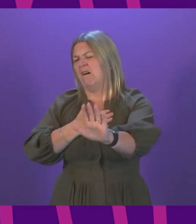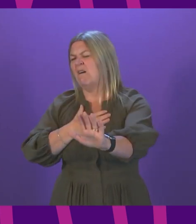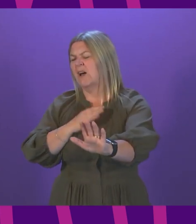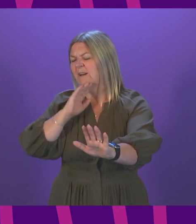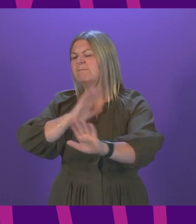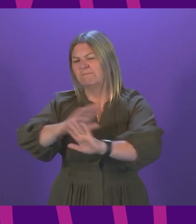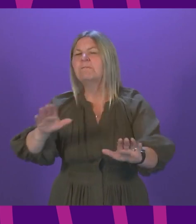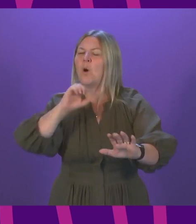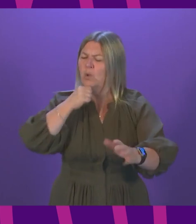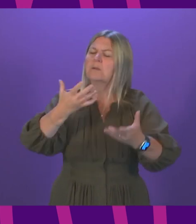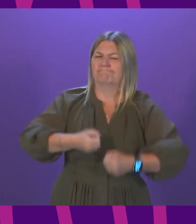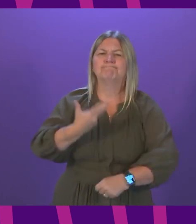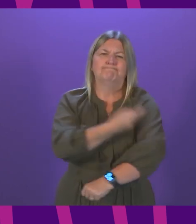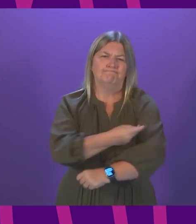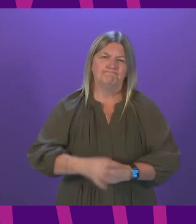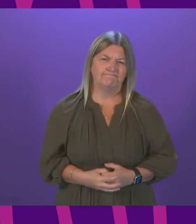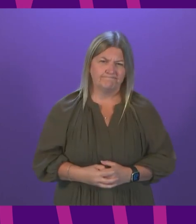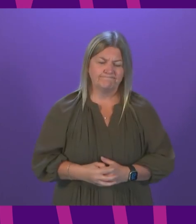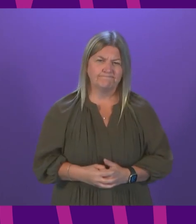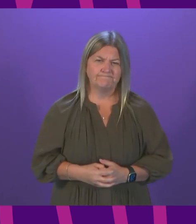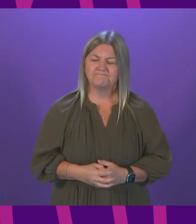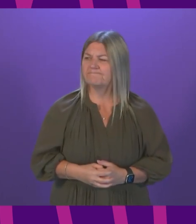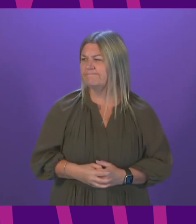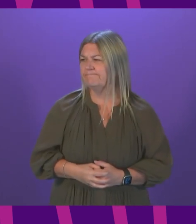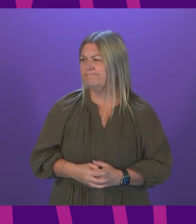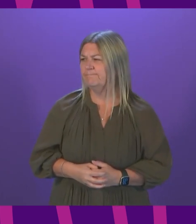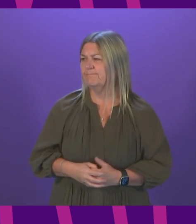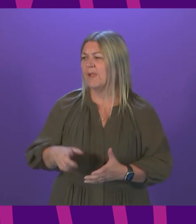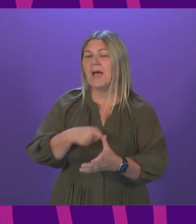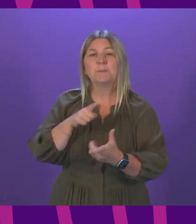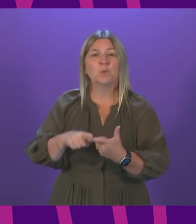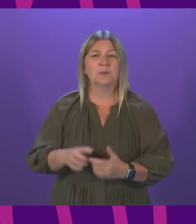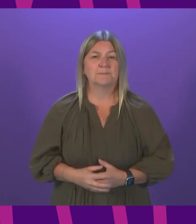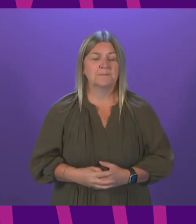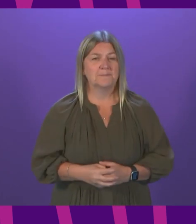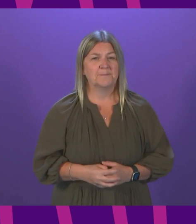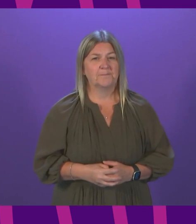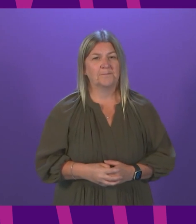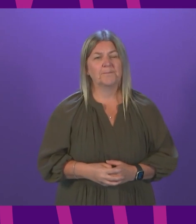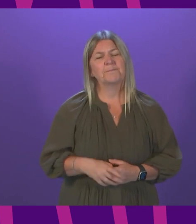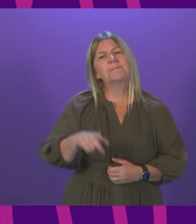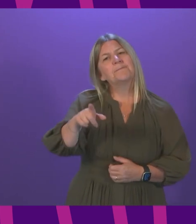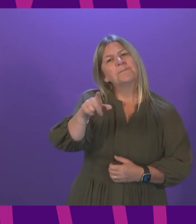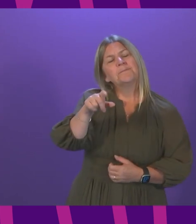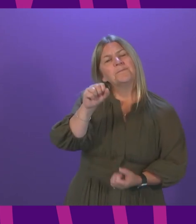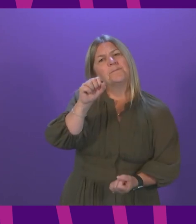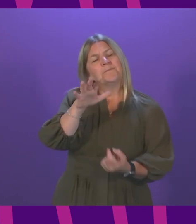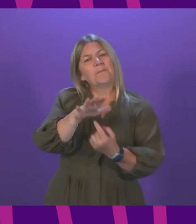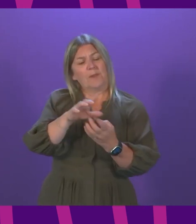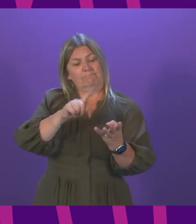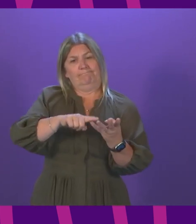across Scotland. Annabelle Ewing to be followed by Gillian Mackay. Thank you, Presiding Officer. On the important issue of booster